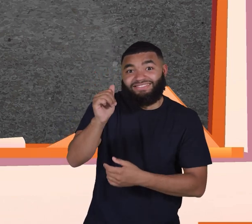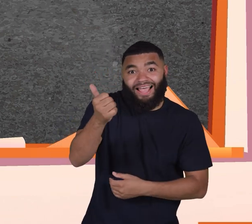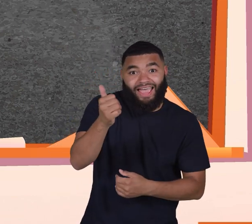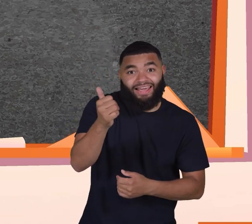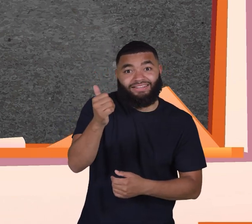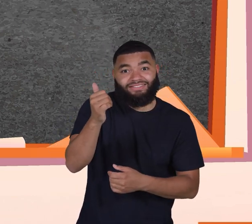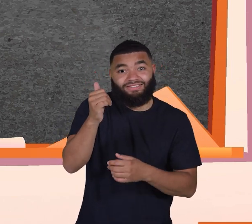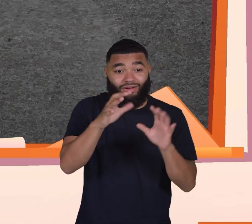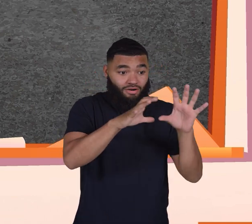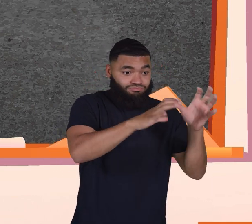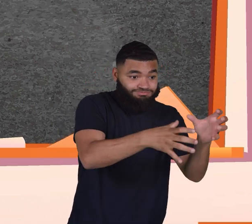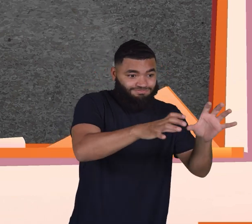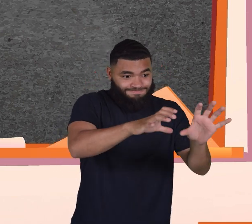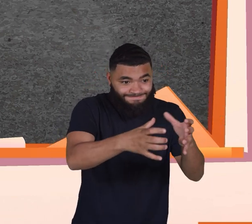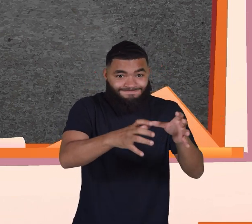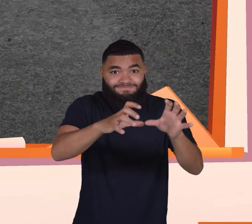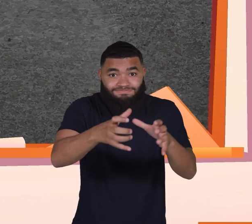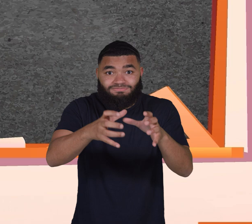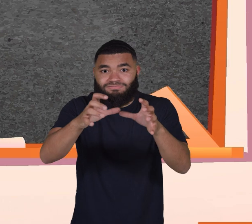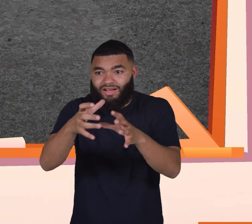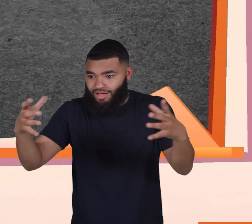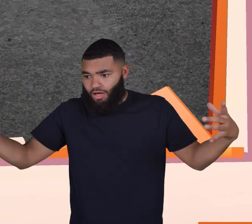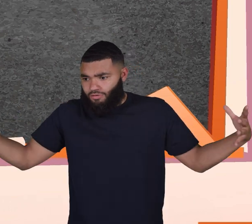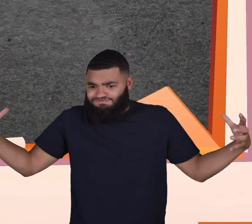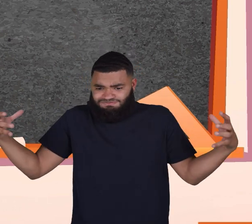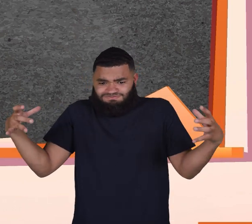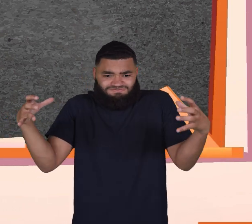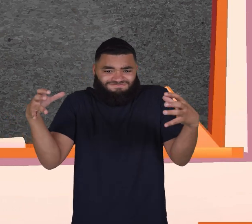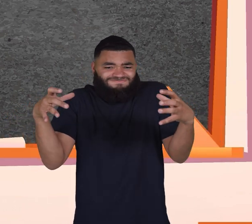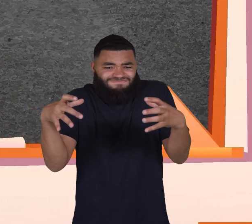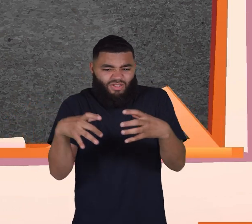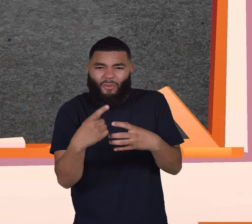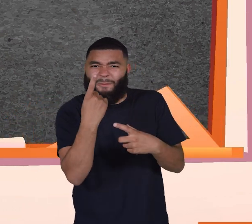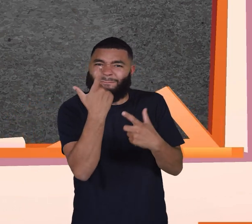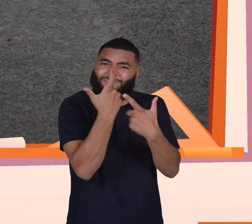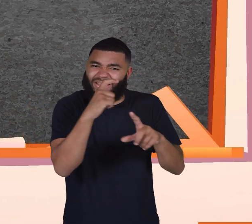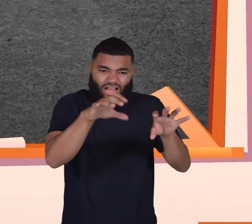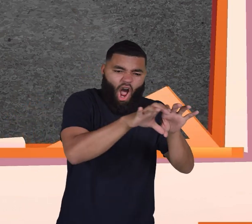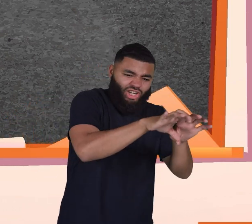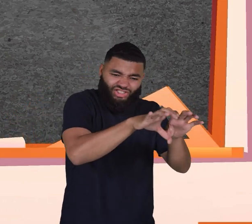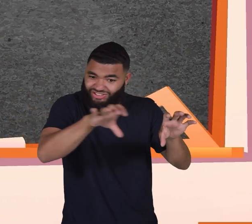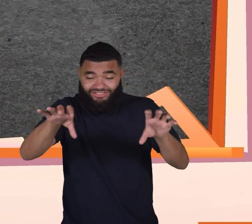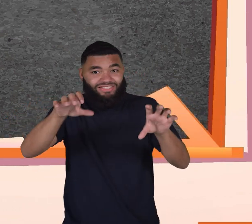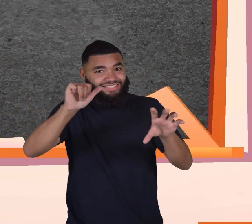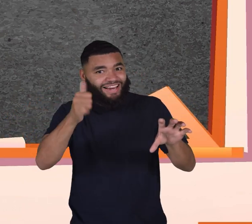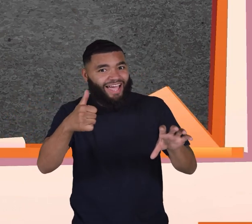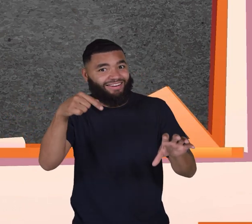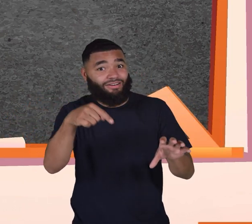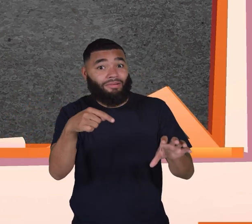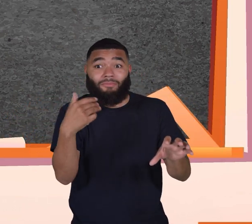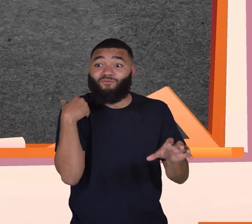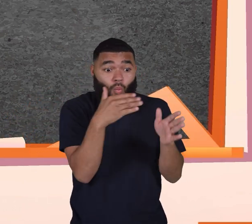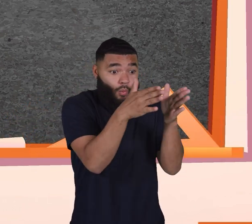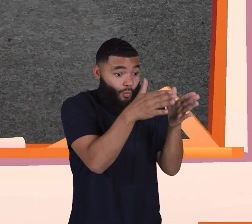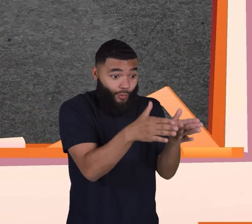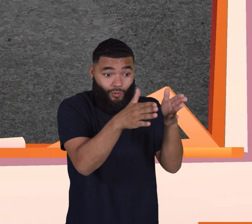ten, the separate cubes joined together to create one super group of ten. Before, they were just ones,